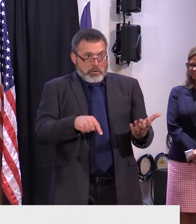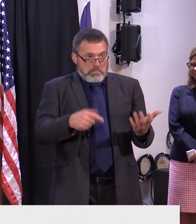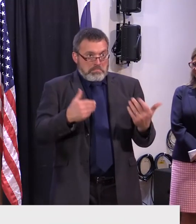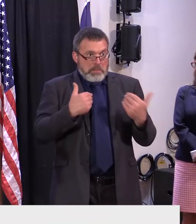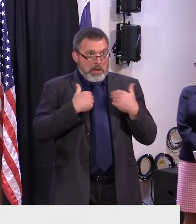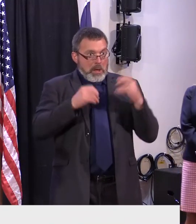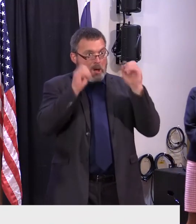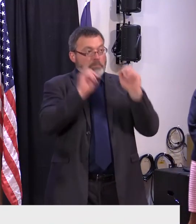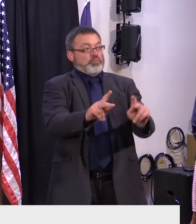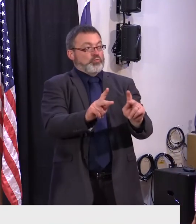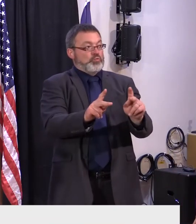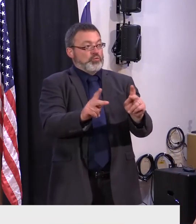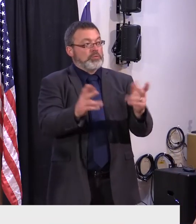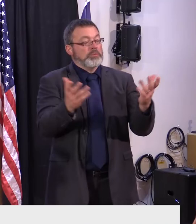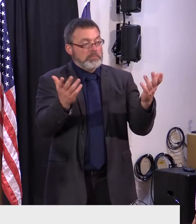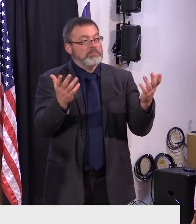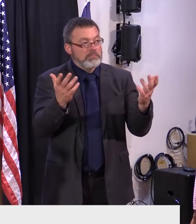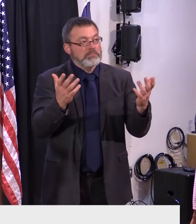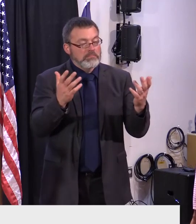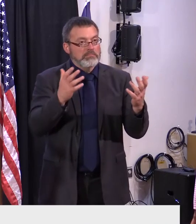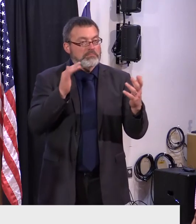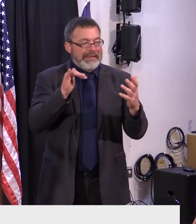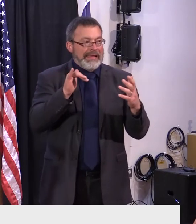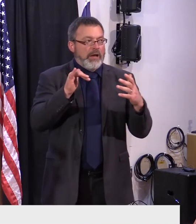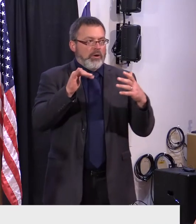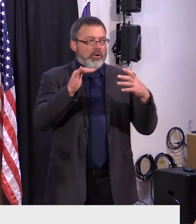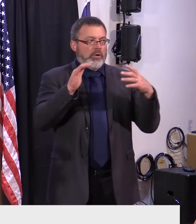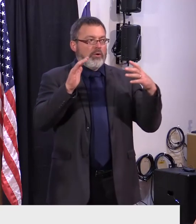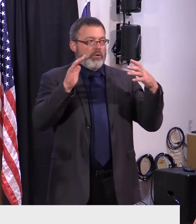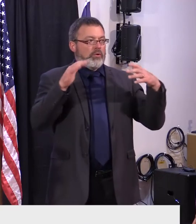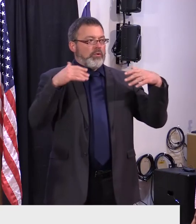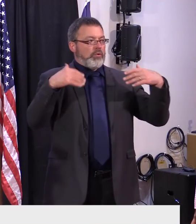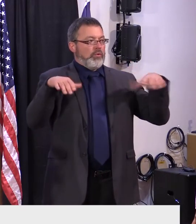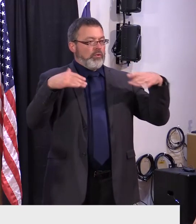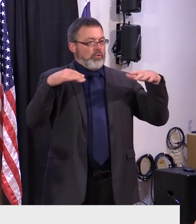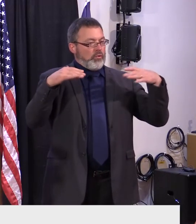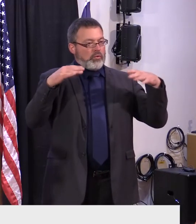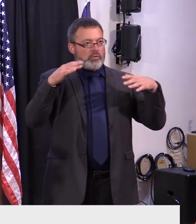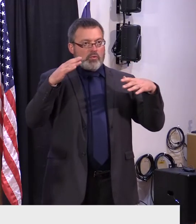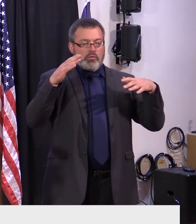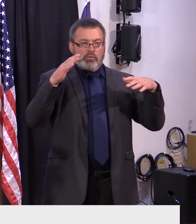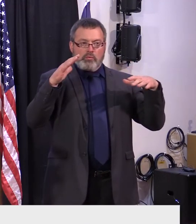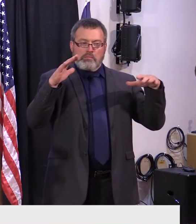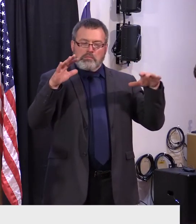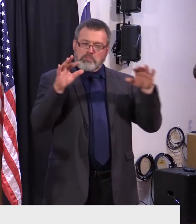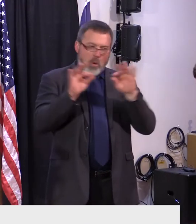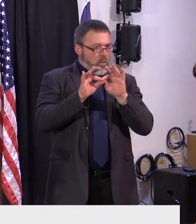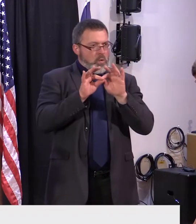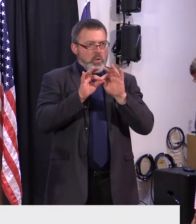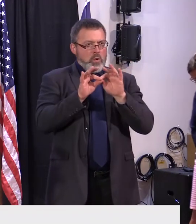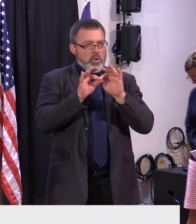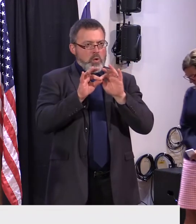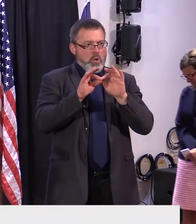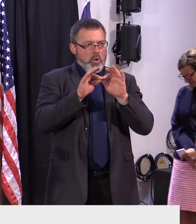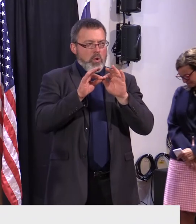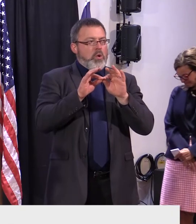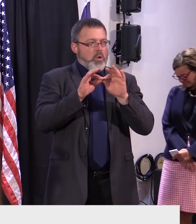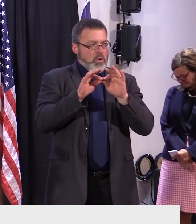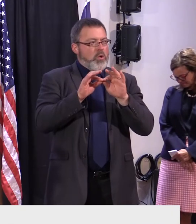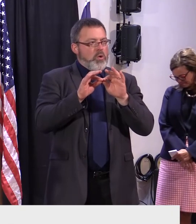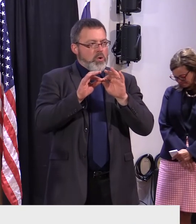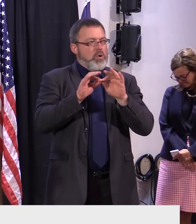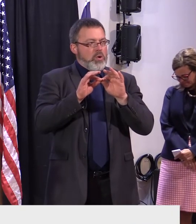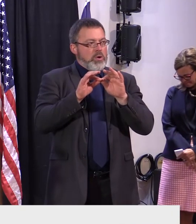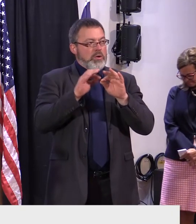look forward to that that was part of why i thought it was important to meet with the uh the hierarchy at